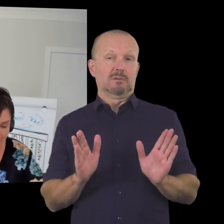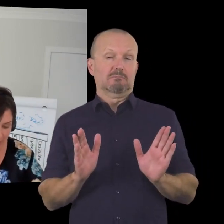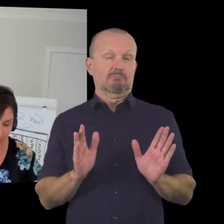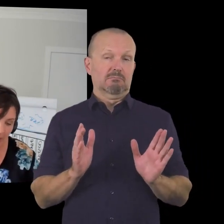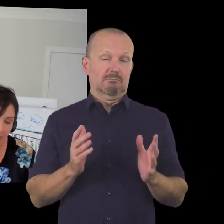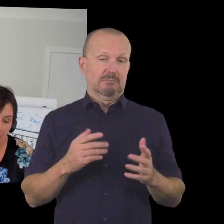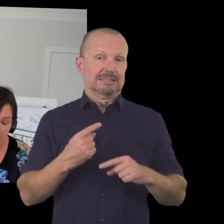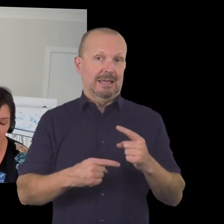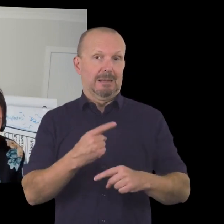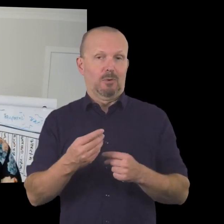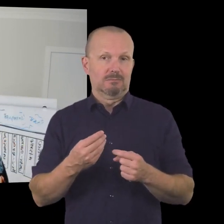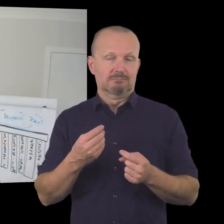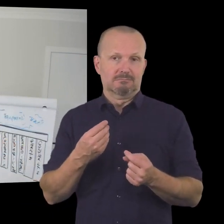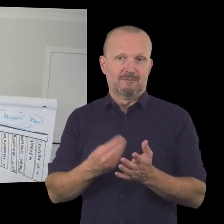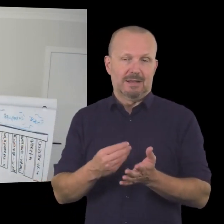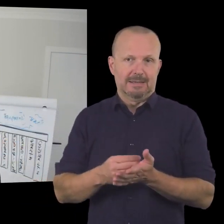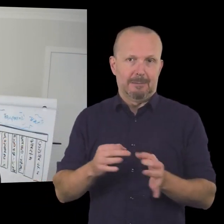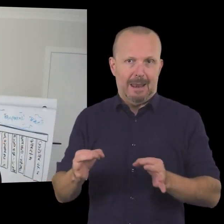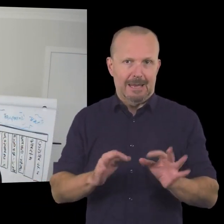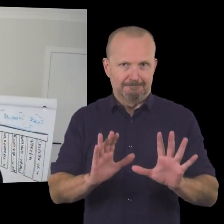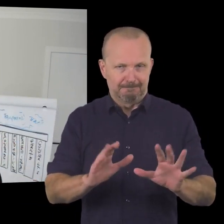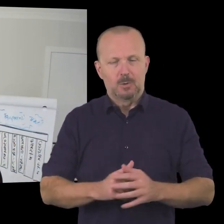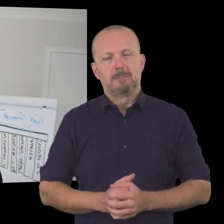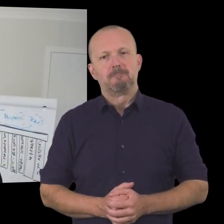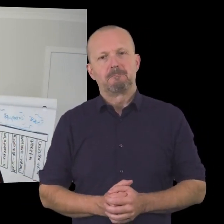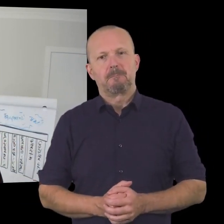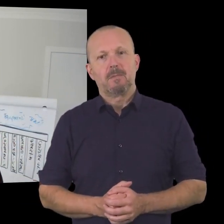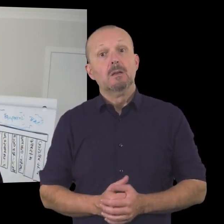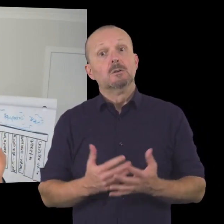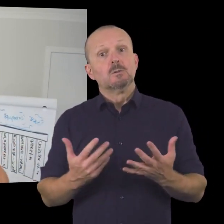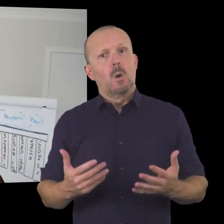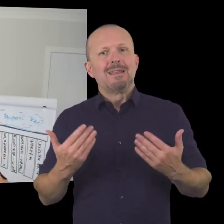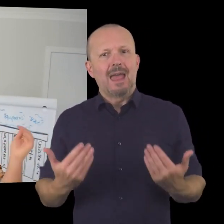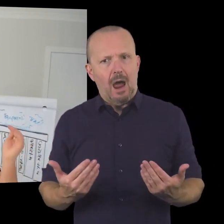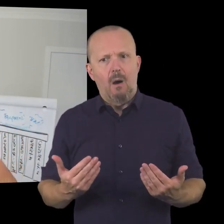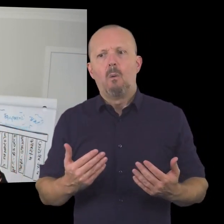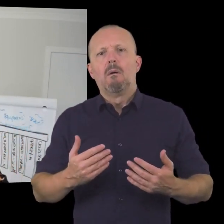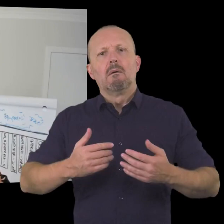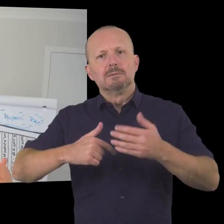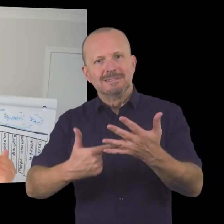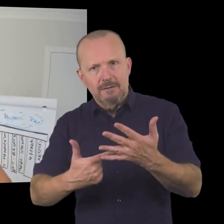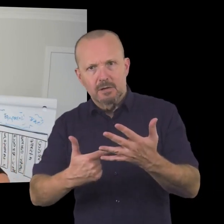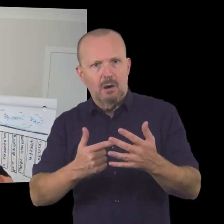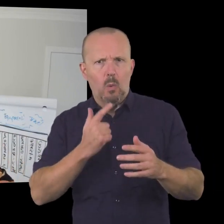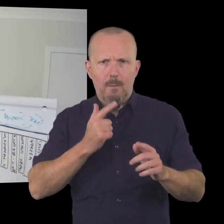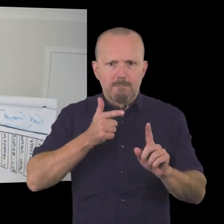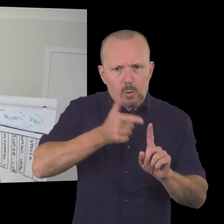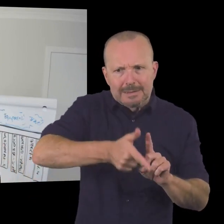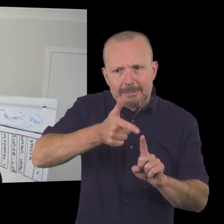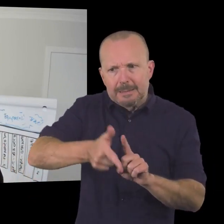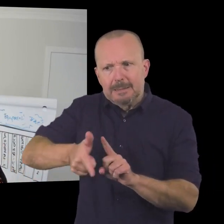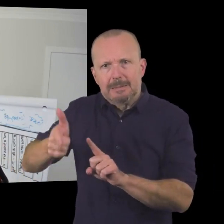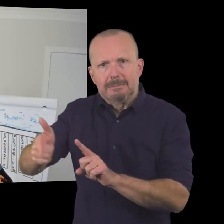plan okay so what i'd love to do for the rest of the session is delve into each of the income streams